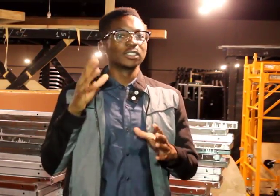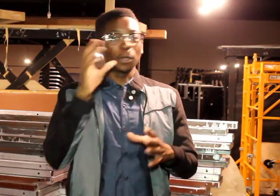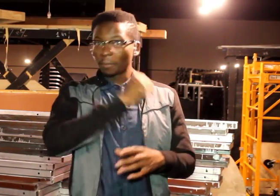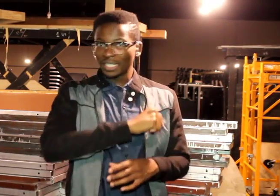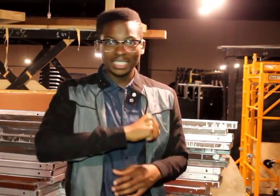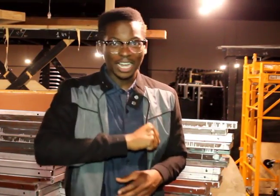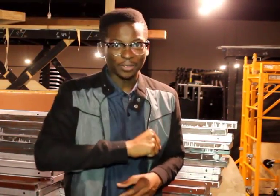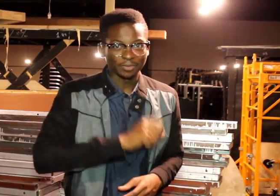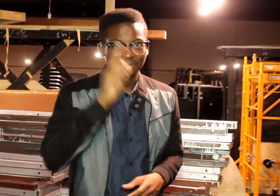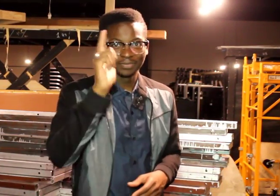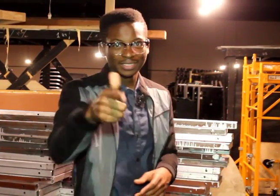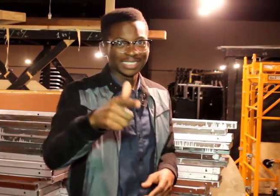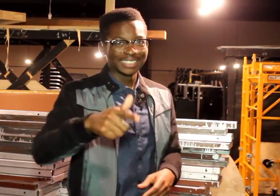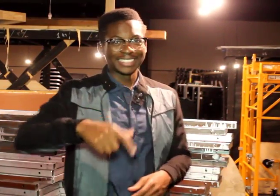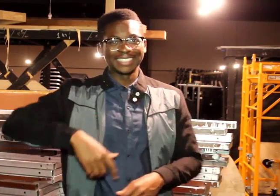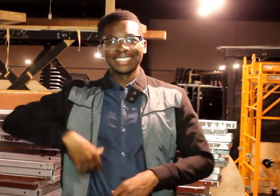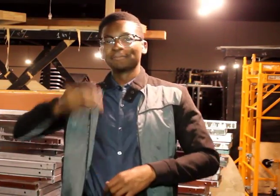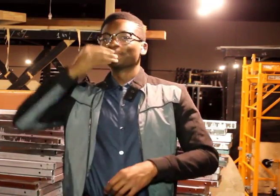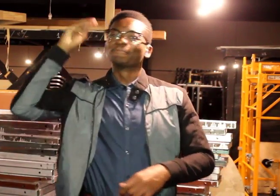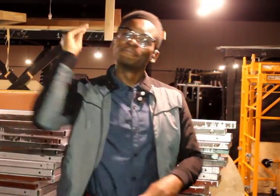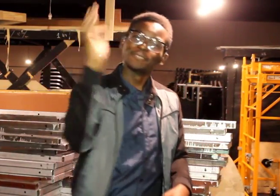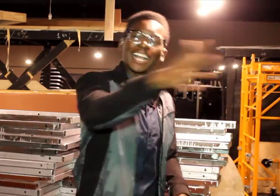Don't miss out. Thank